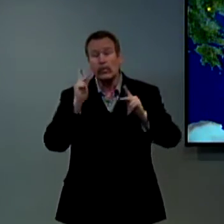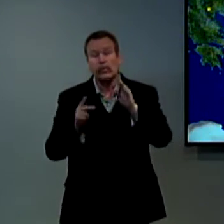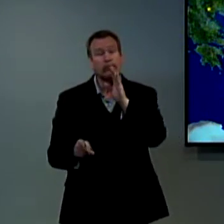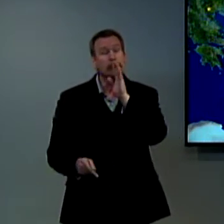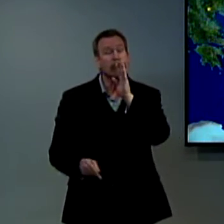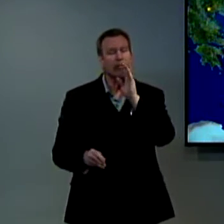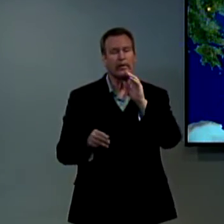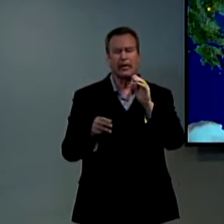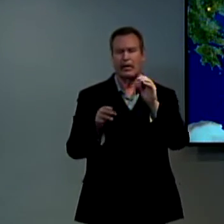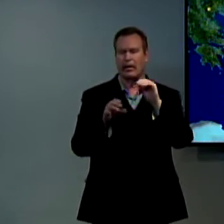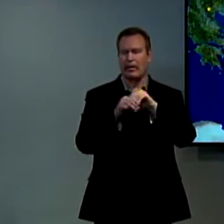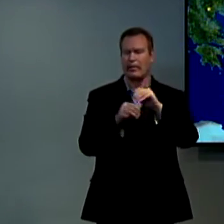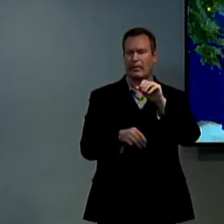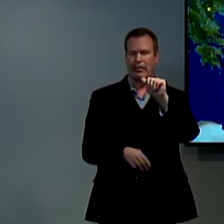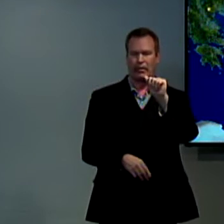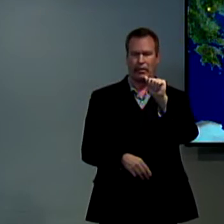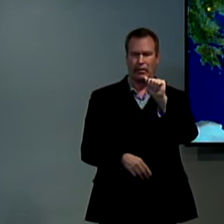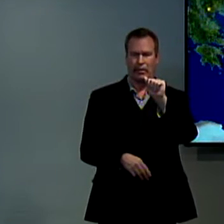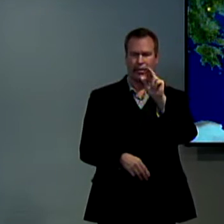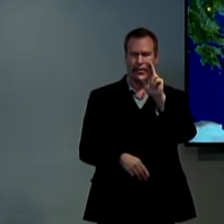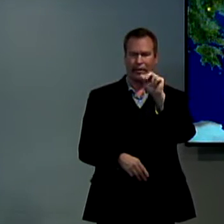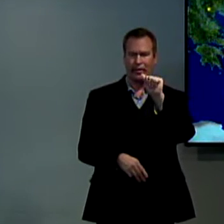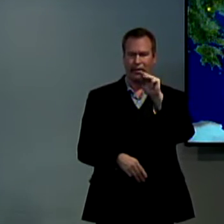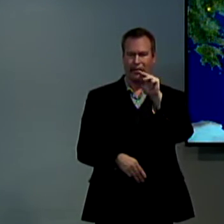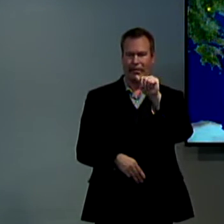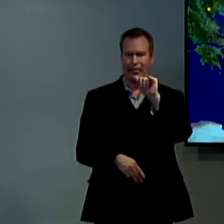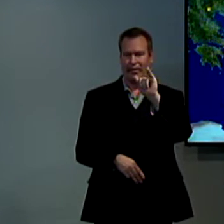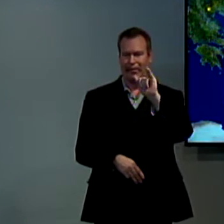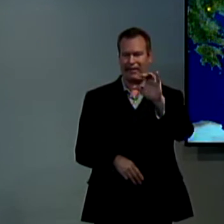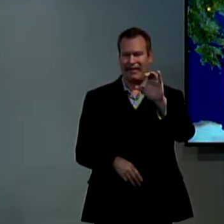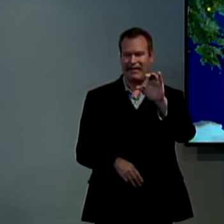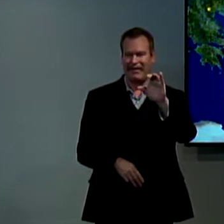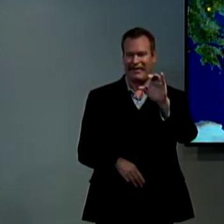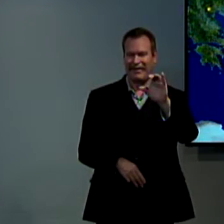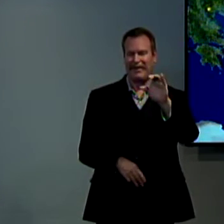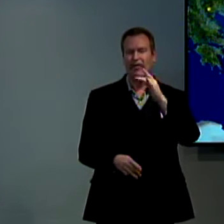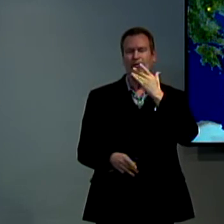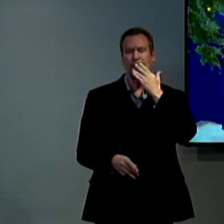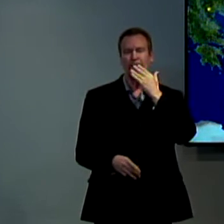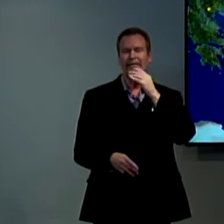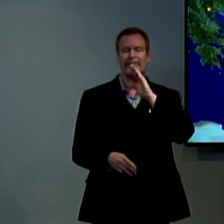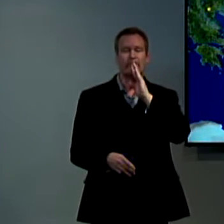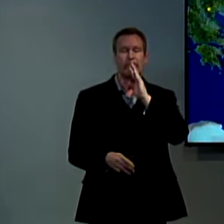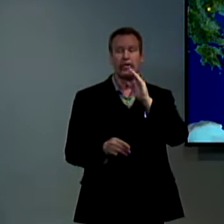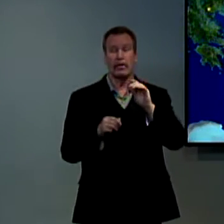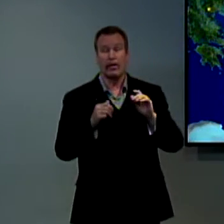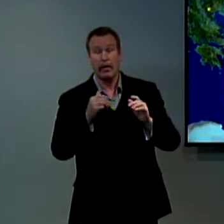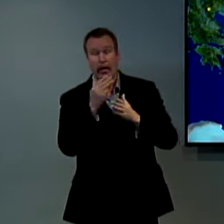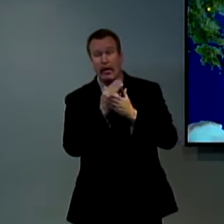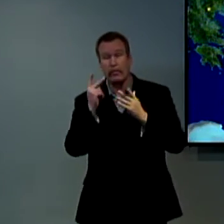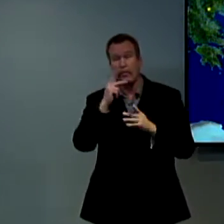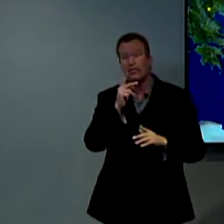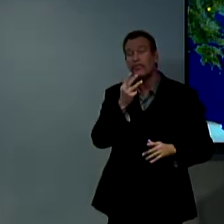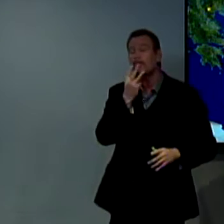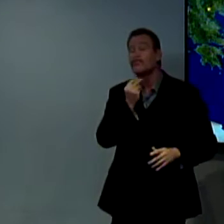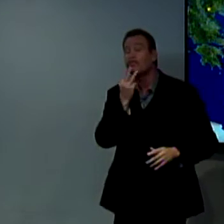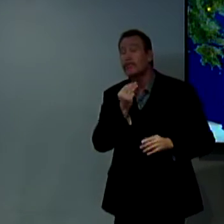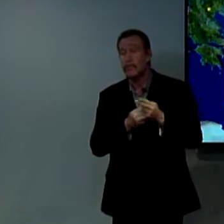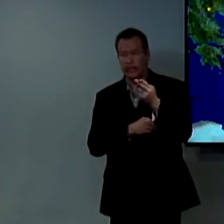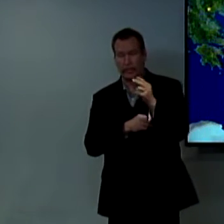language how the Jewish people spoke they spoke in Aramaic which is a beautiful and powerful language